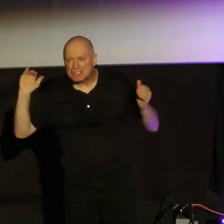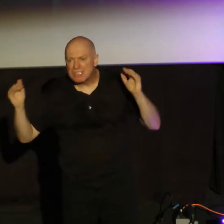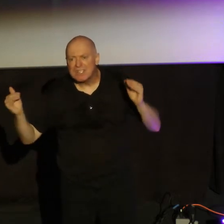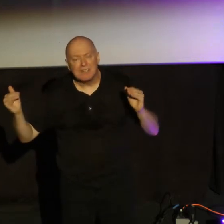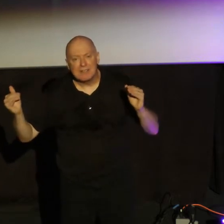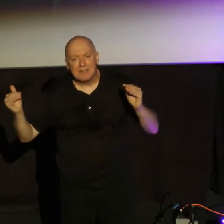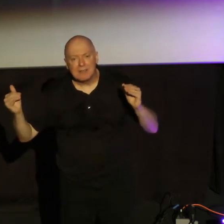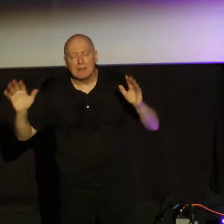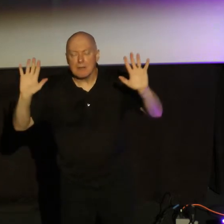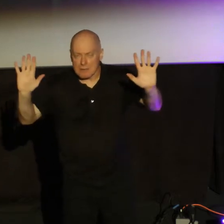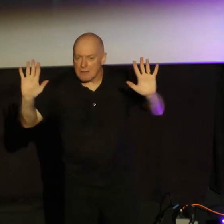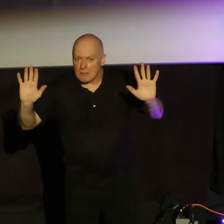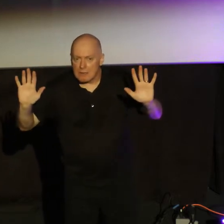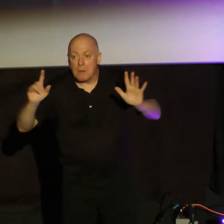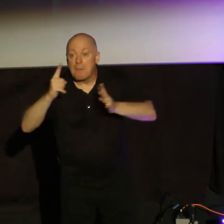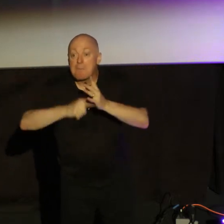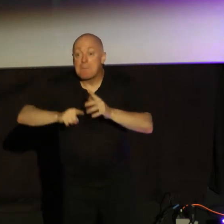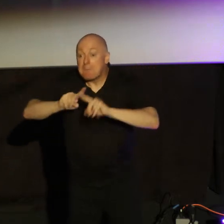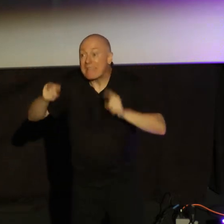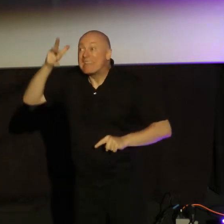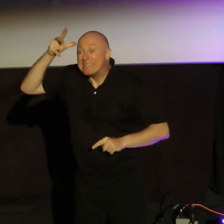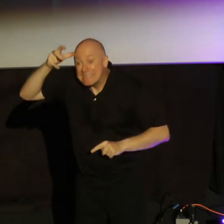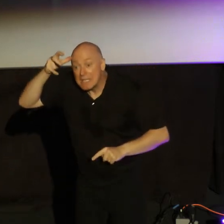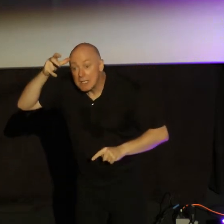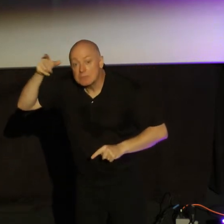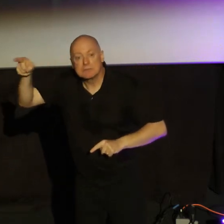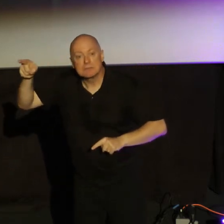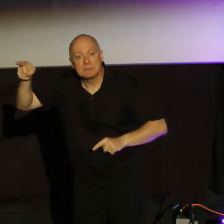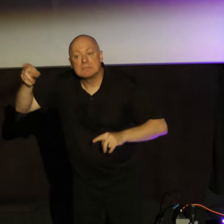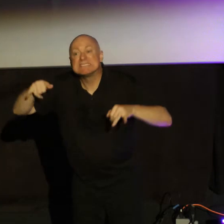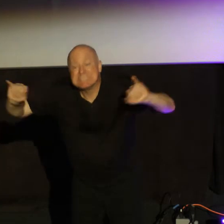But here's the thing with the demons. Is the demons are still enemies of God.